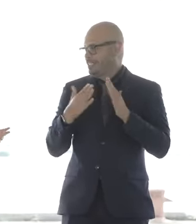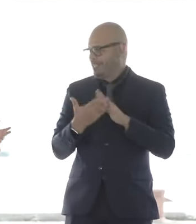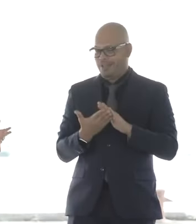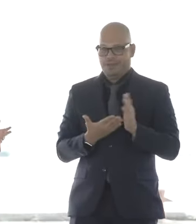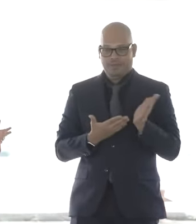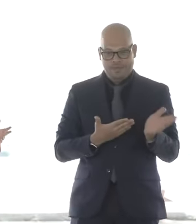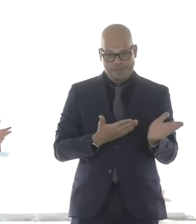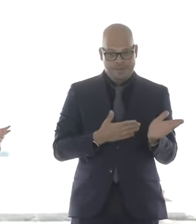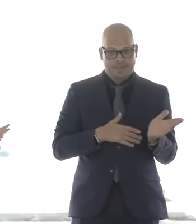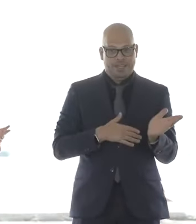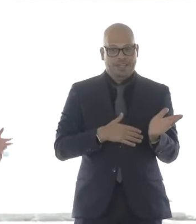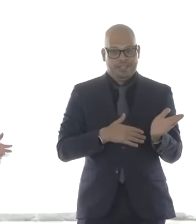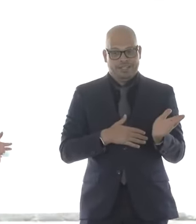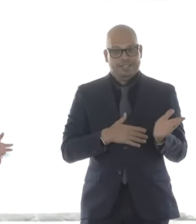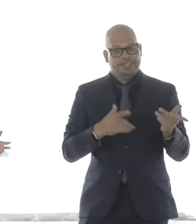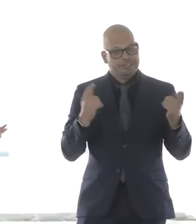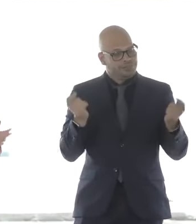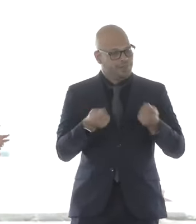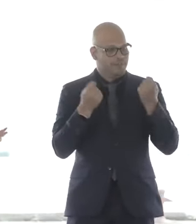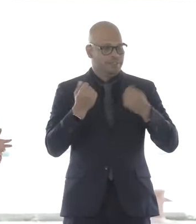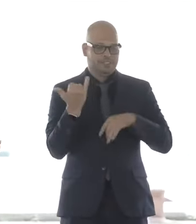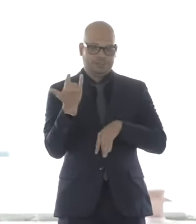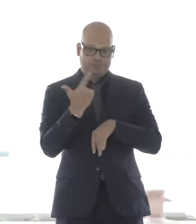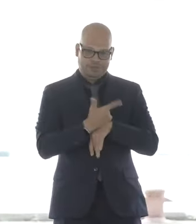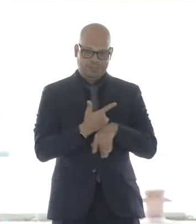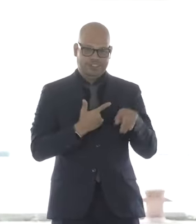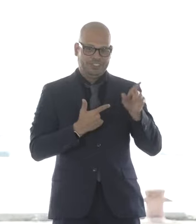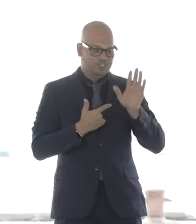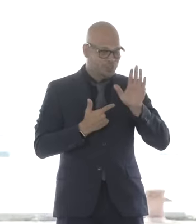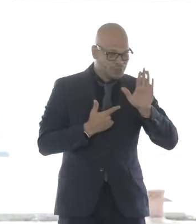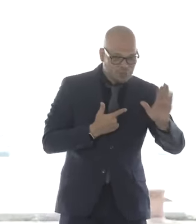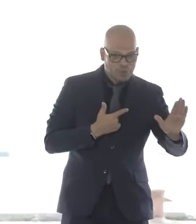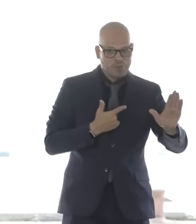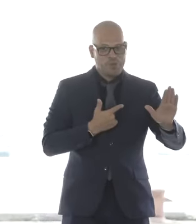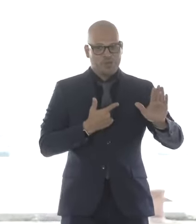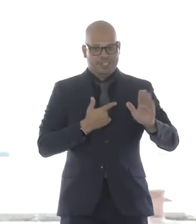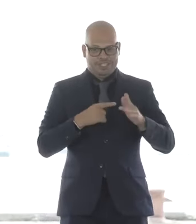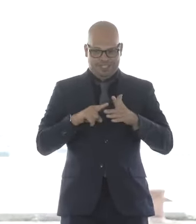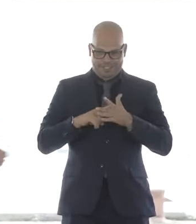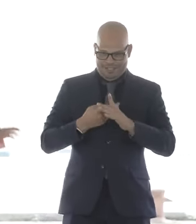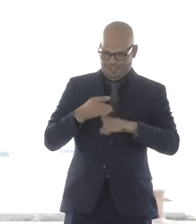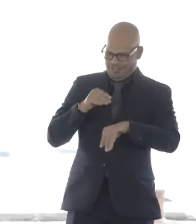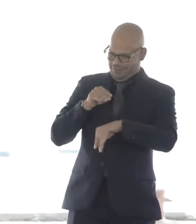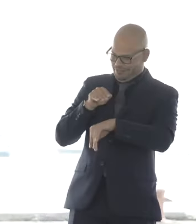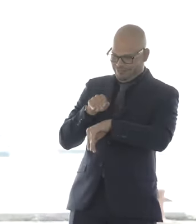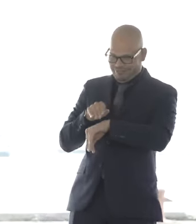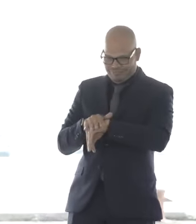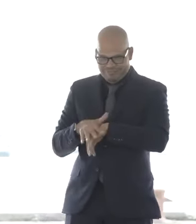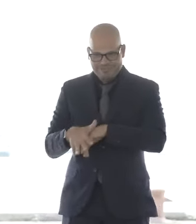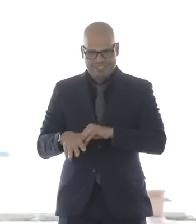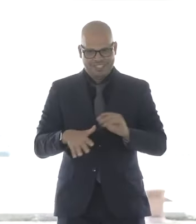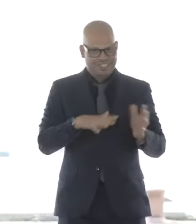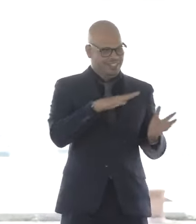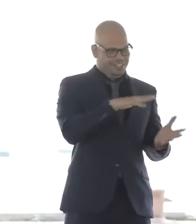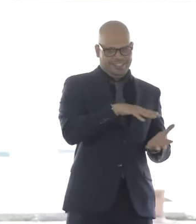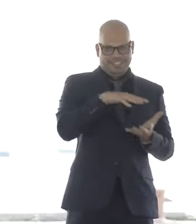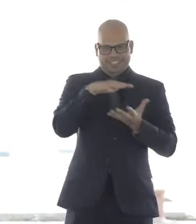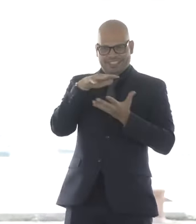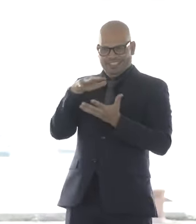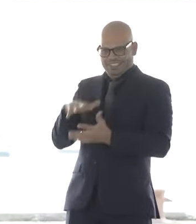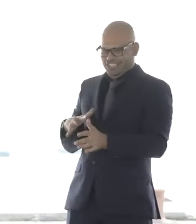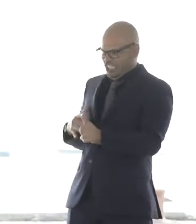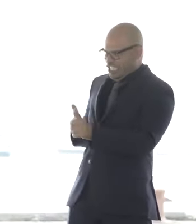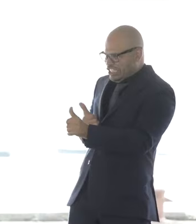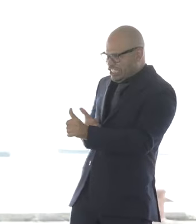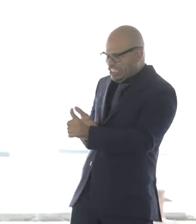is her doing. And she's directly responsible for pursuing this with tenacity, which she brings to